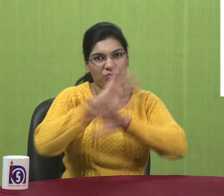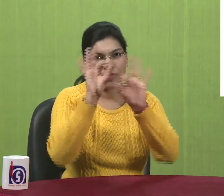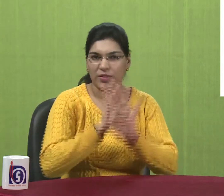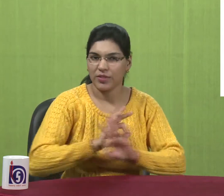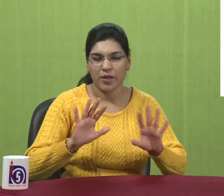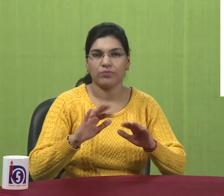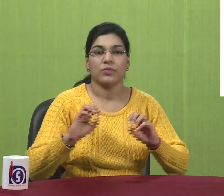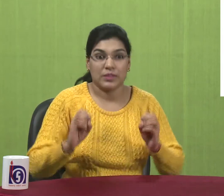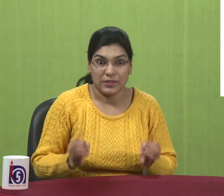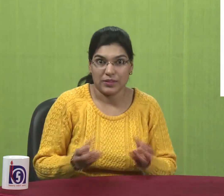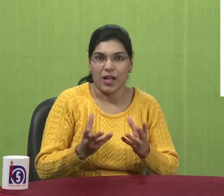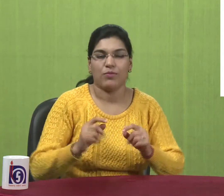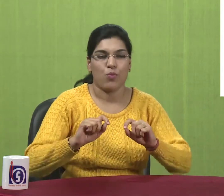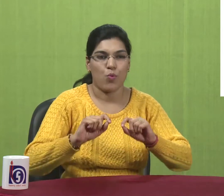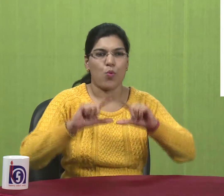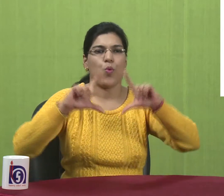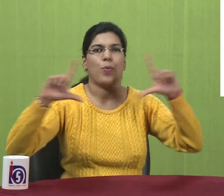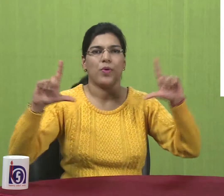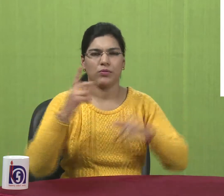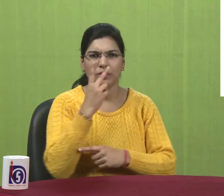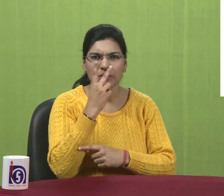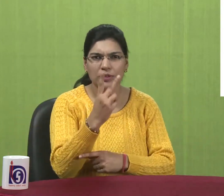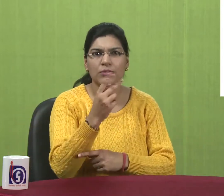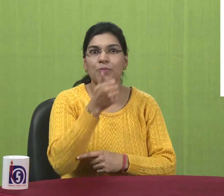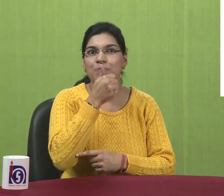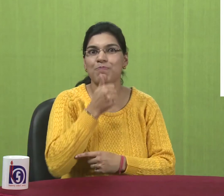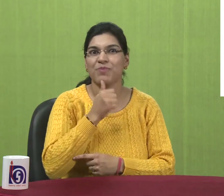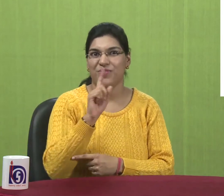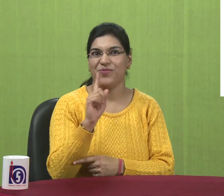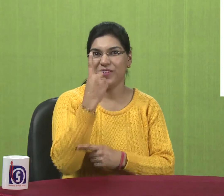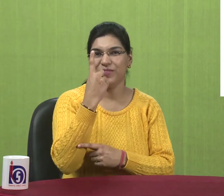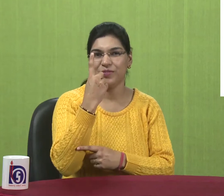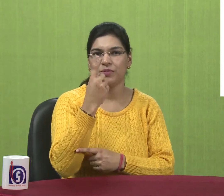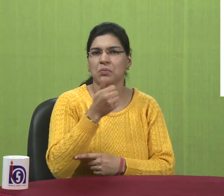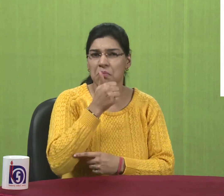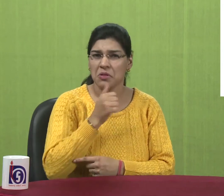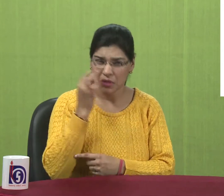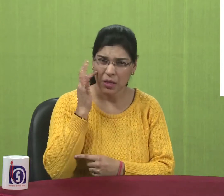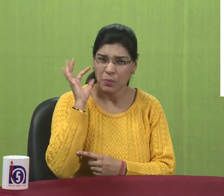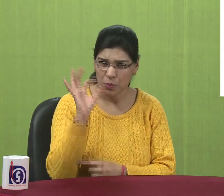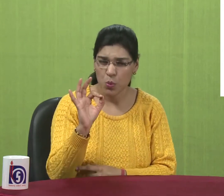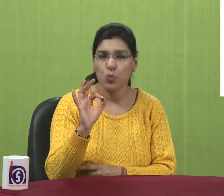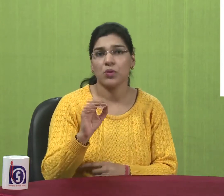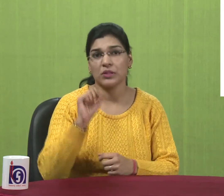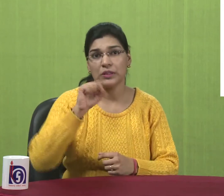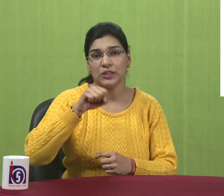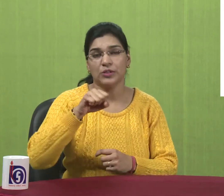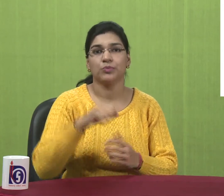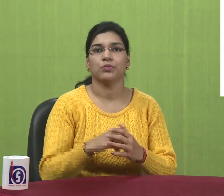When you are done putting the operation system and when you start your computer it first asks you for your password.